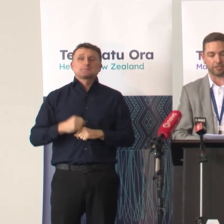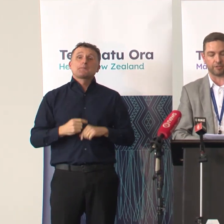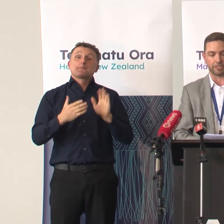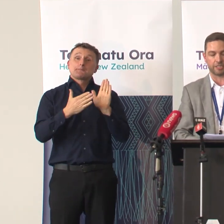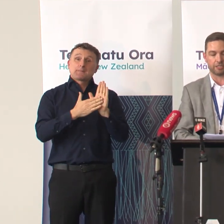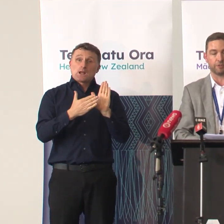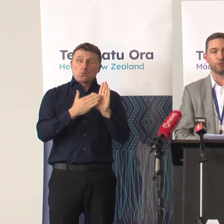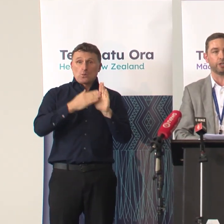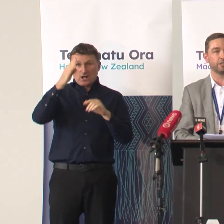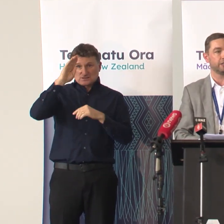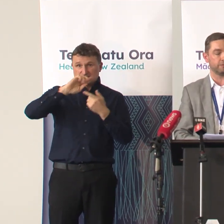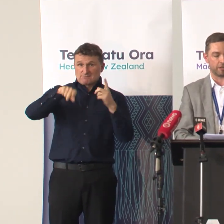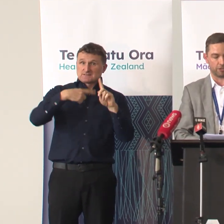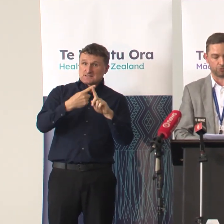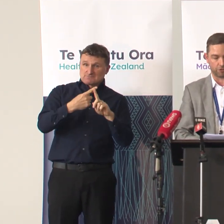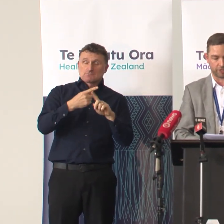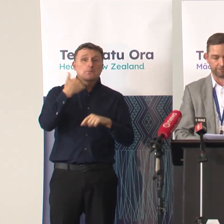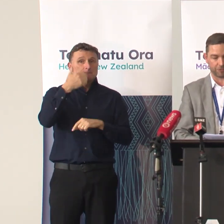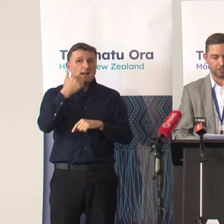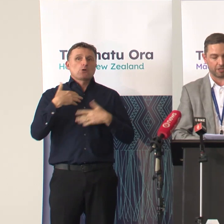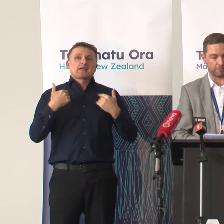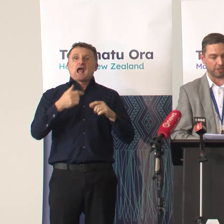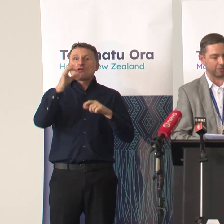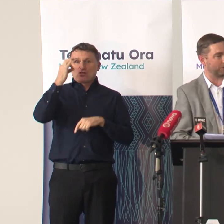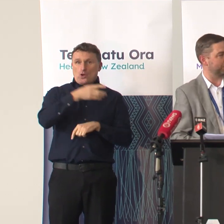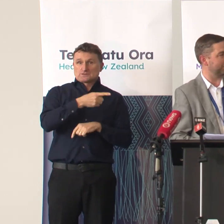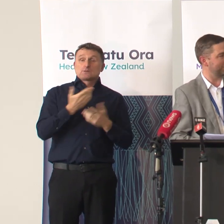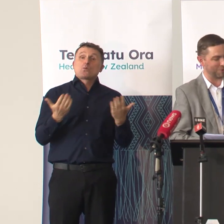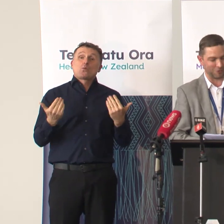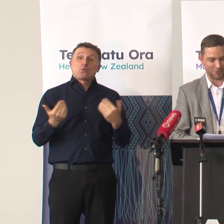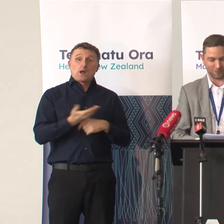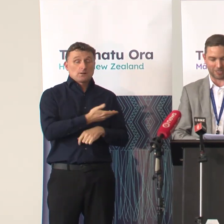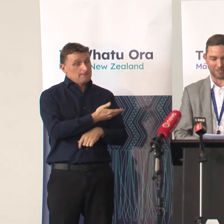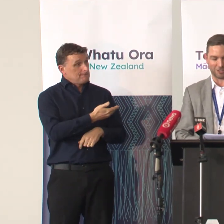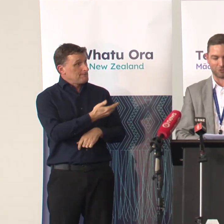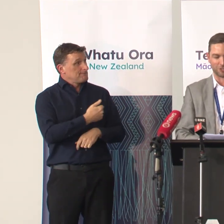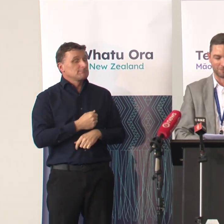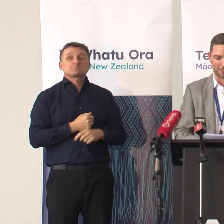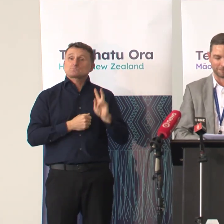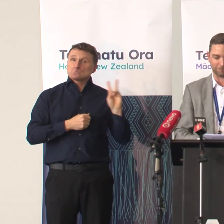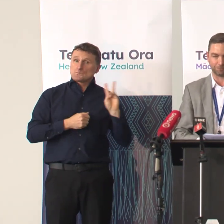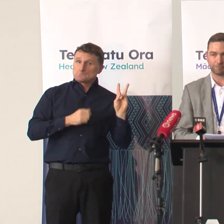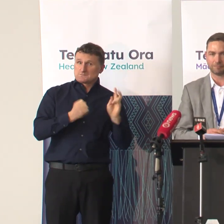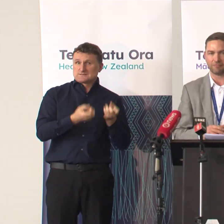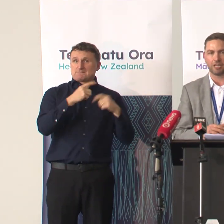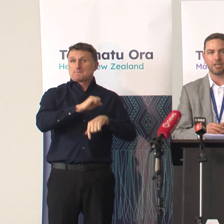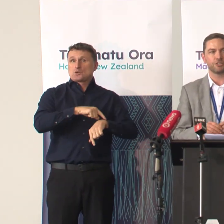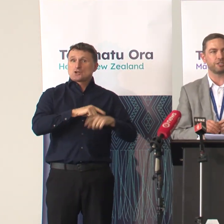Executive at Te Kātua Board of the Māori Health Authority. Hārā Māori and welcome to both of you and thank you for your time today.